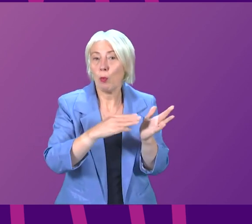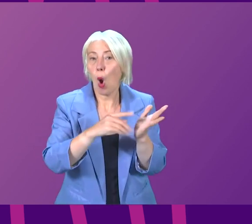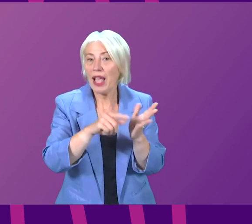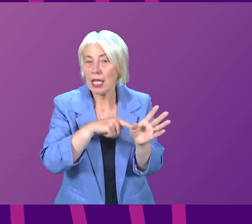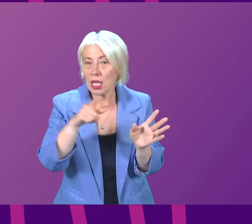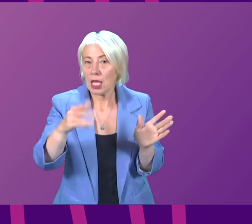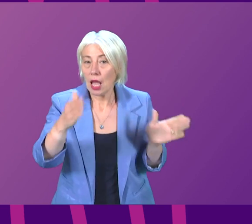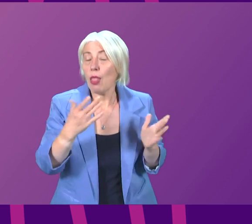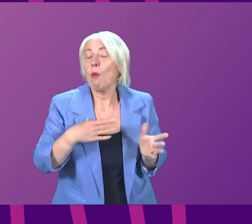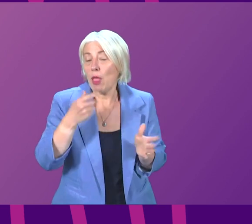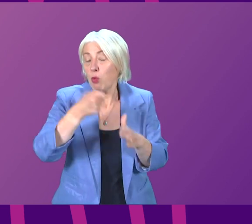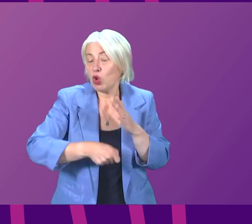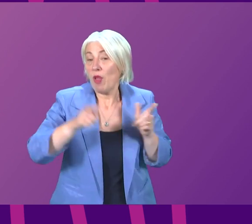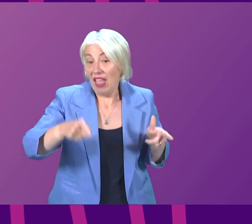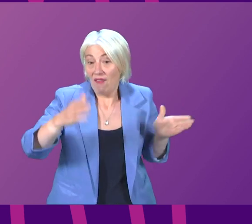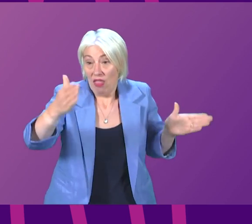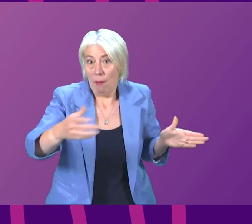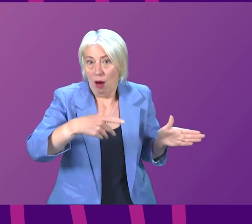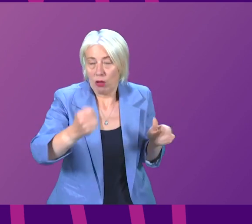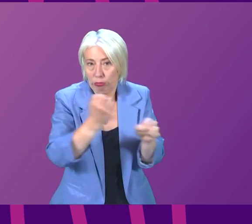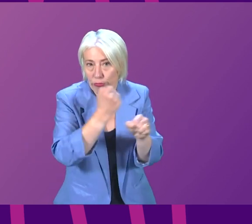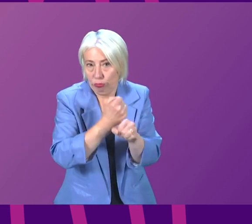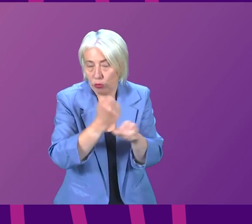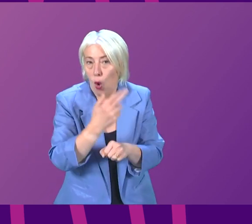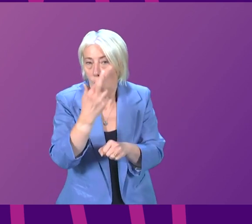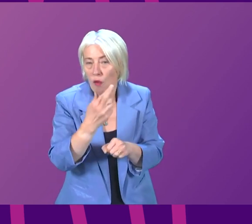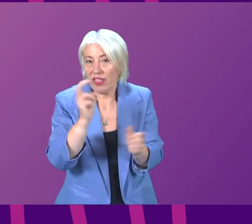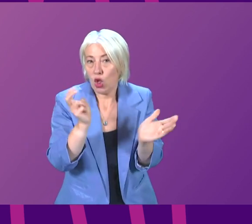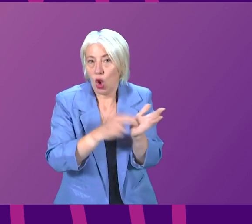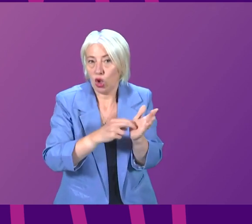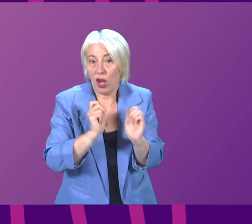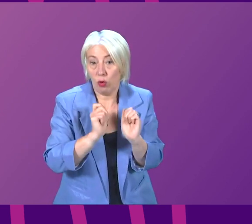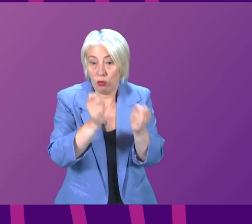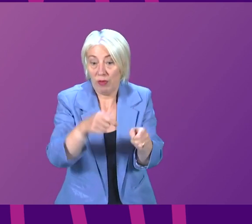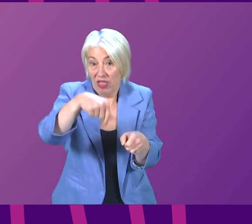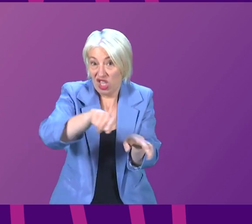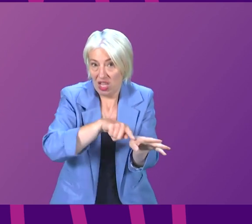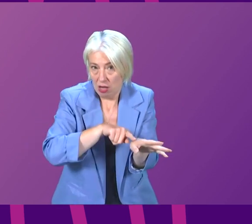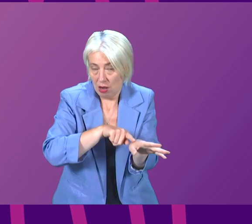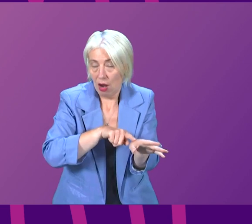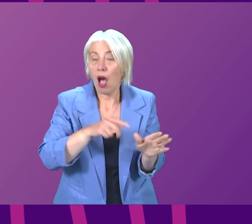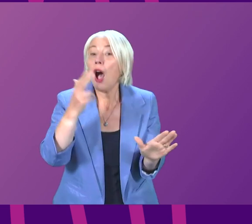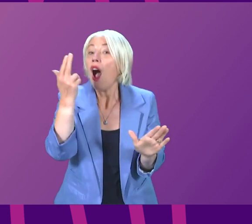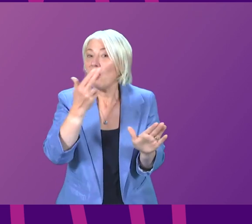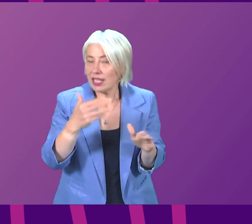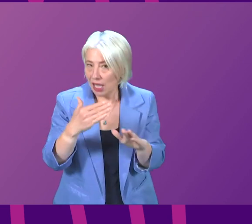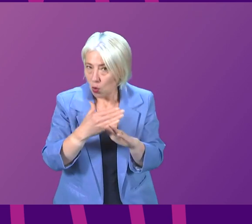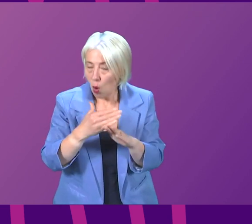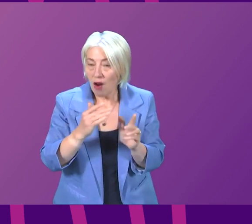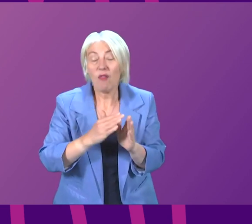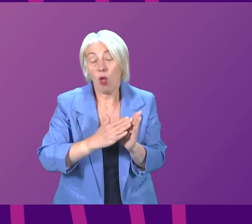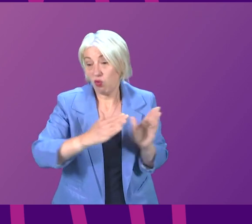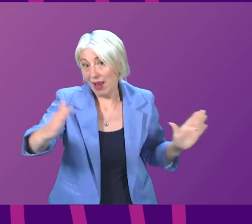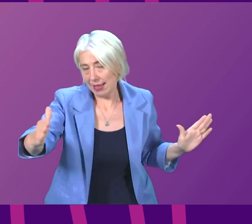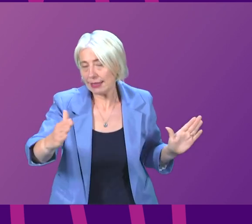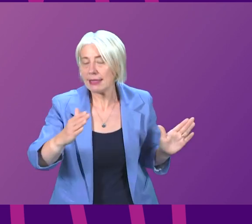procurement and it is expected the construction contract will be awarded later this year design work is progressing on the rest of the programme